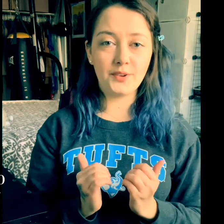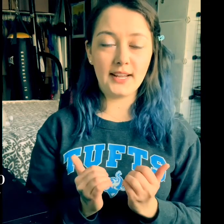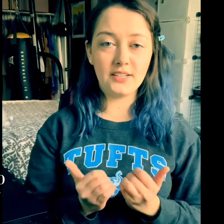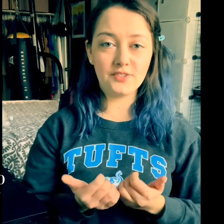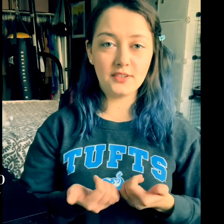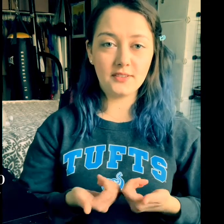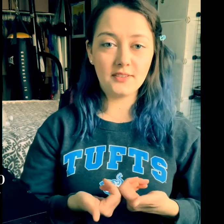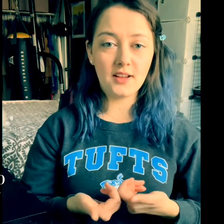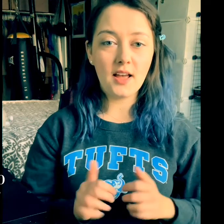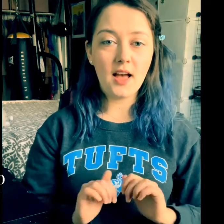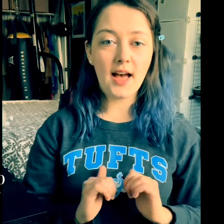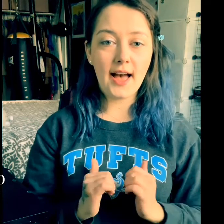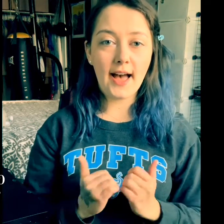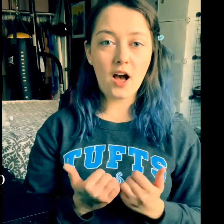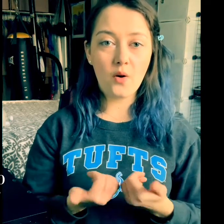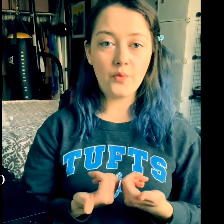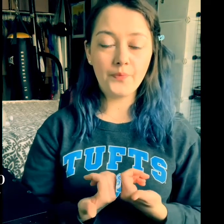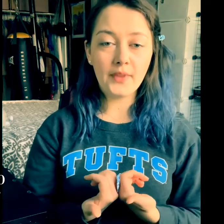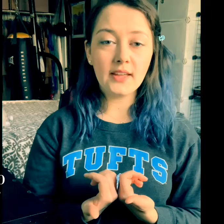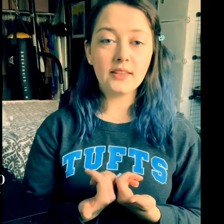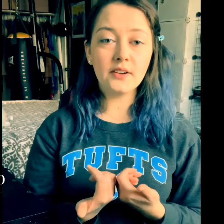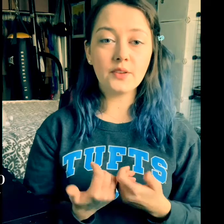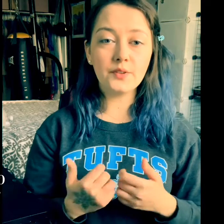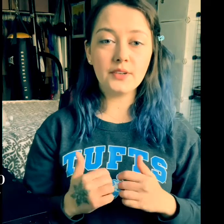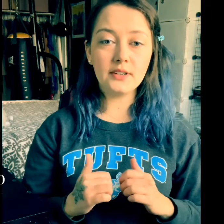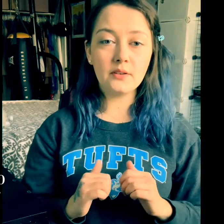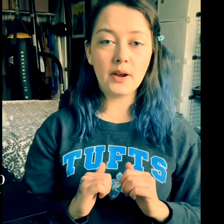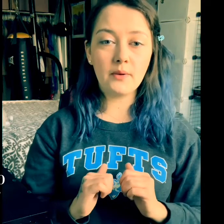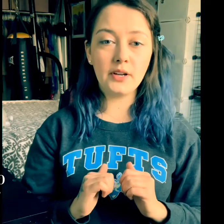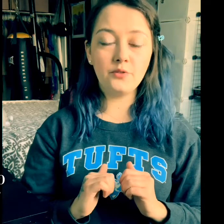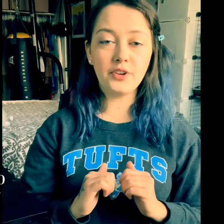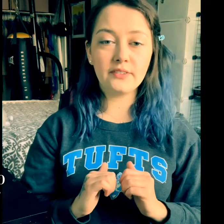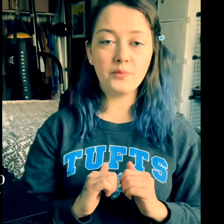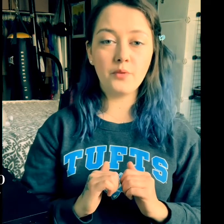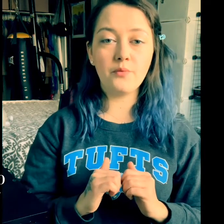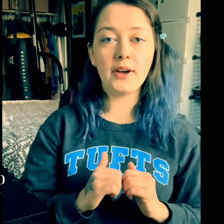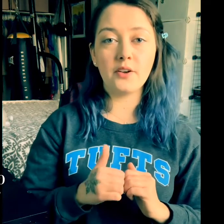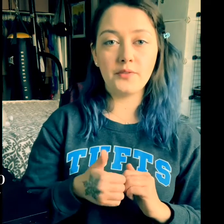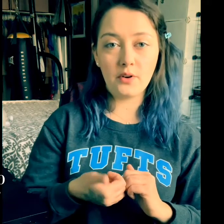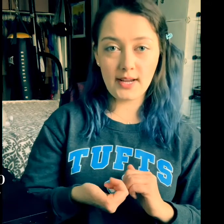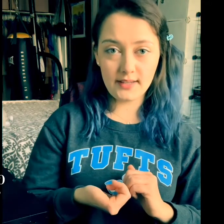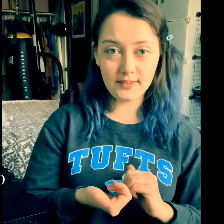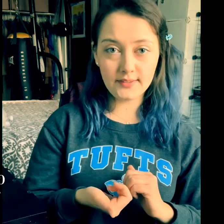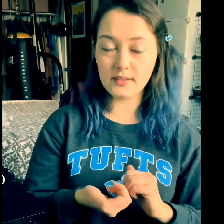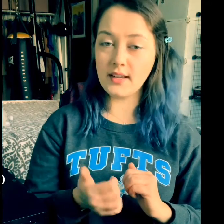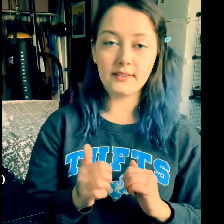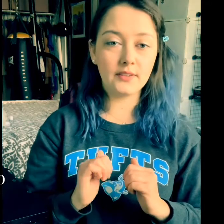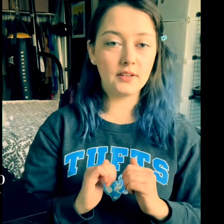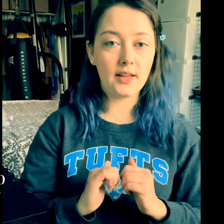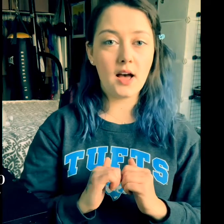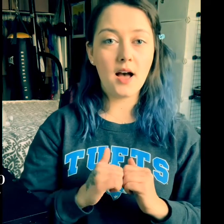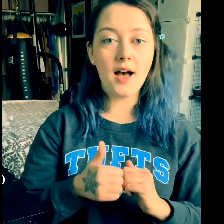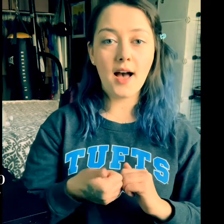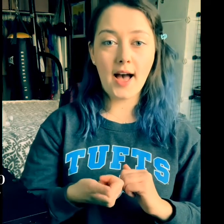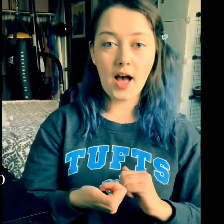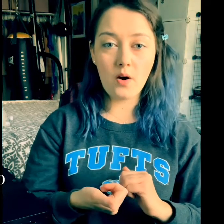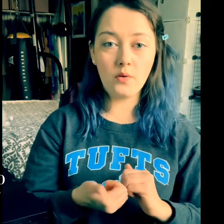rotation How There is also another way where you just move one of your hands And that's still a how